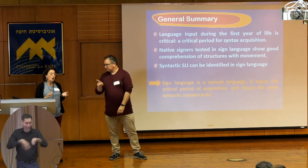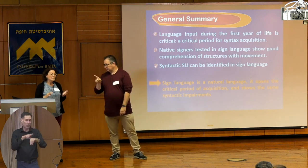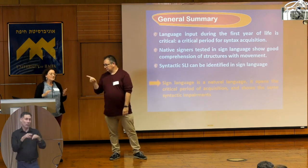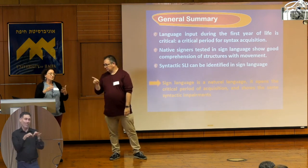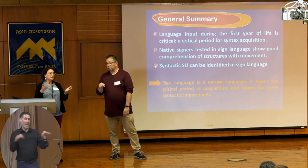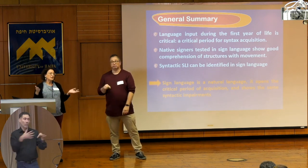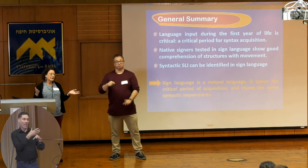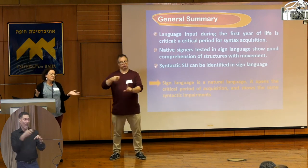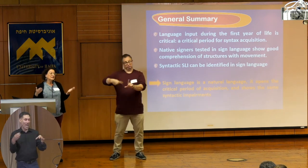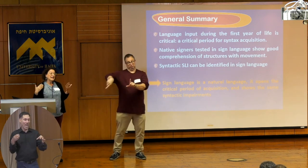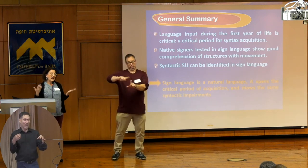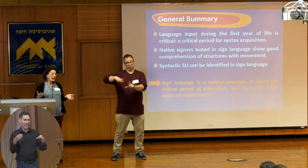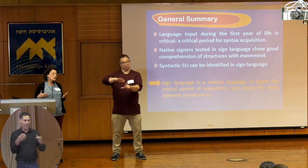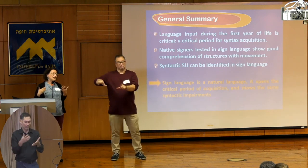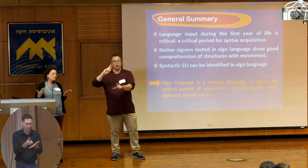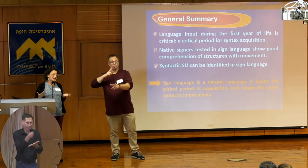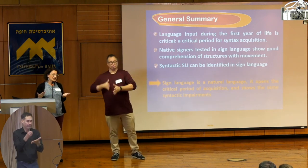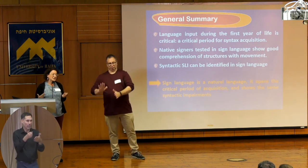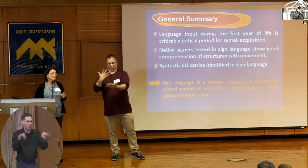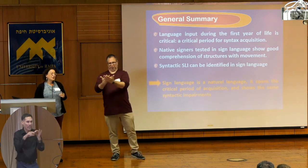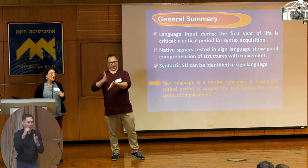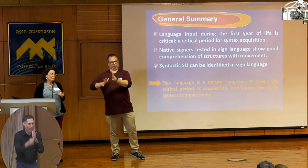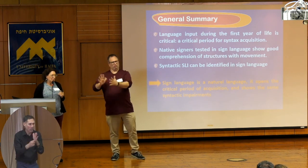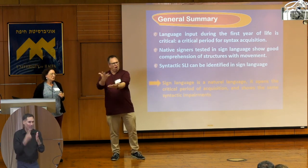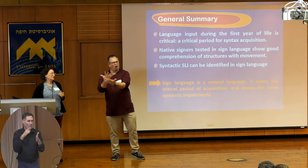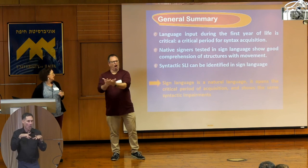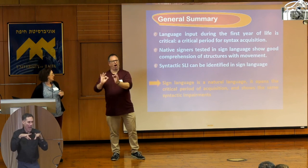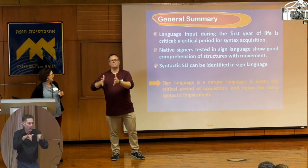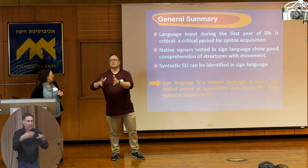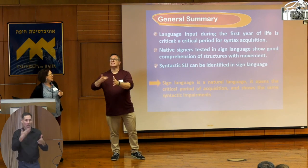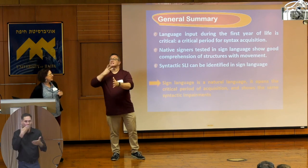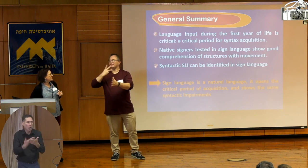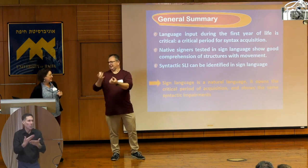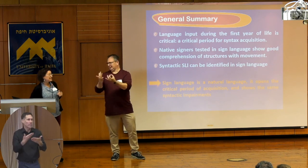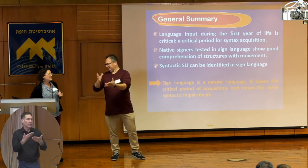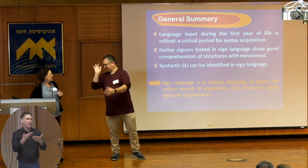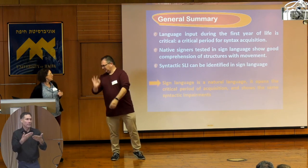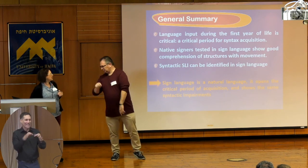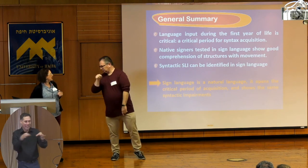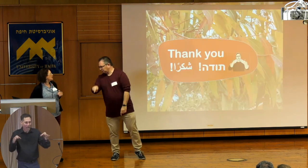opens the critical period and allows the acquisition of good syntax and good language.